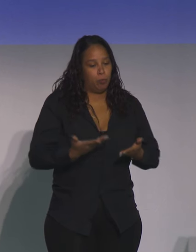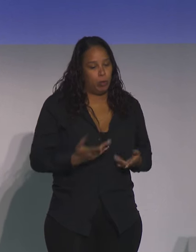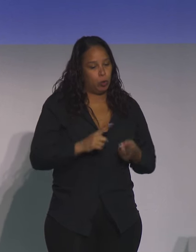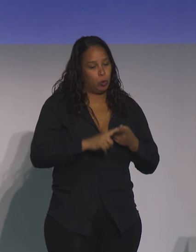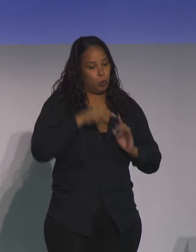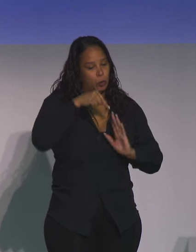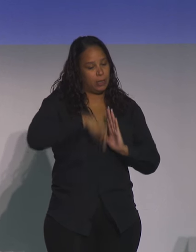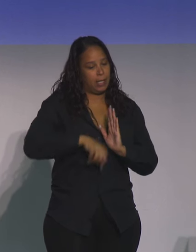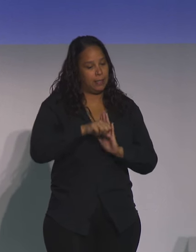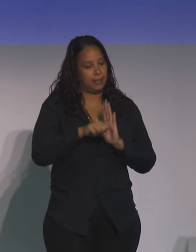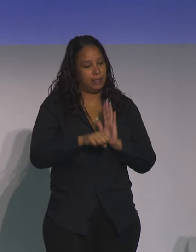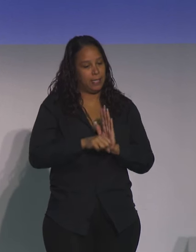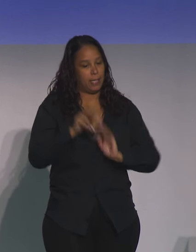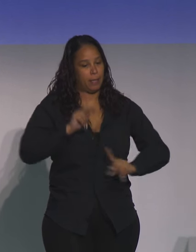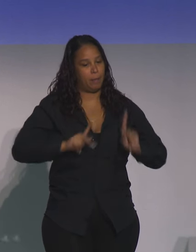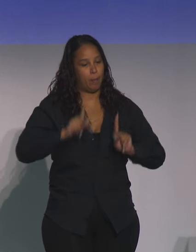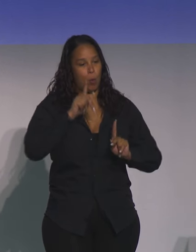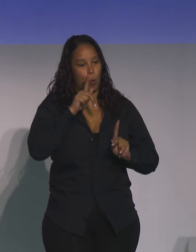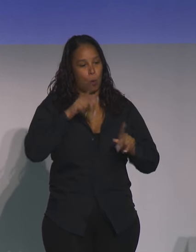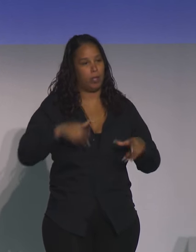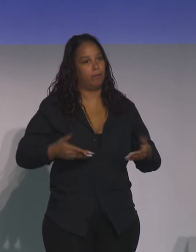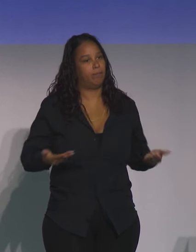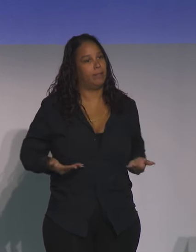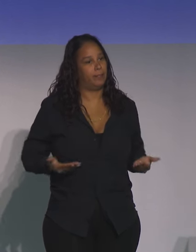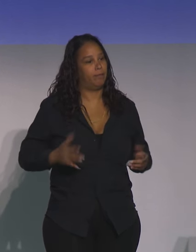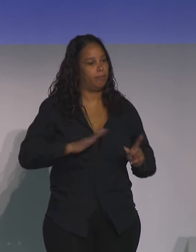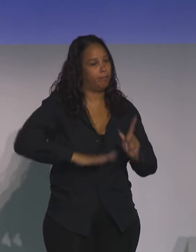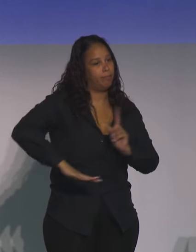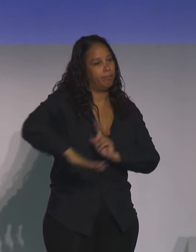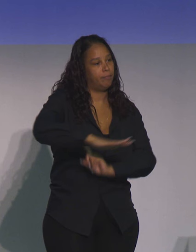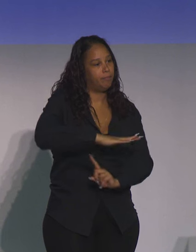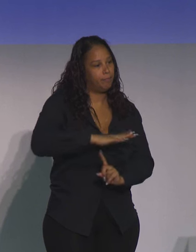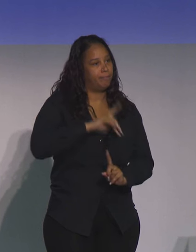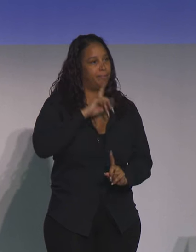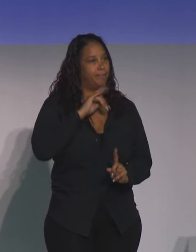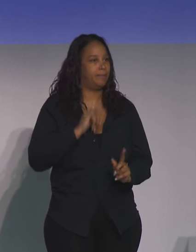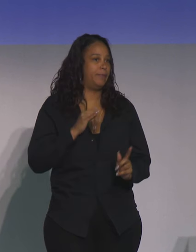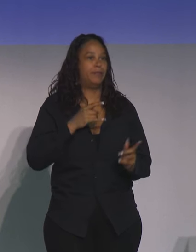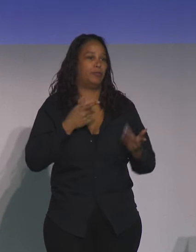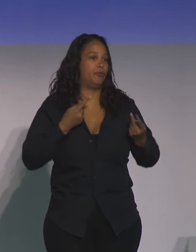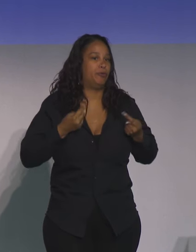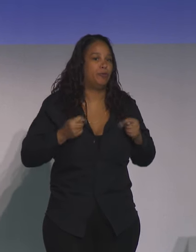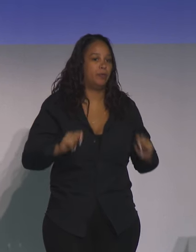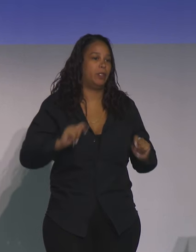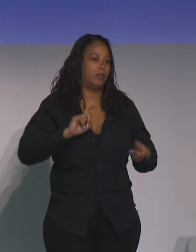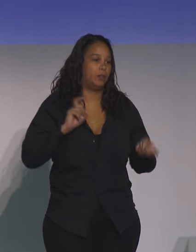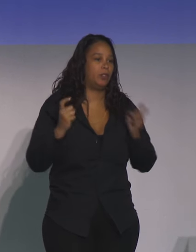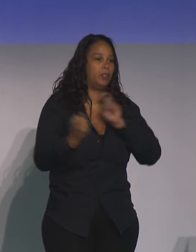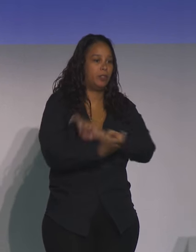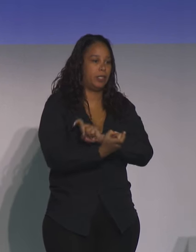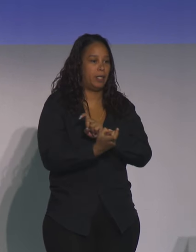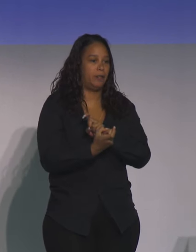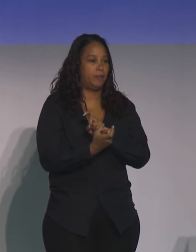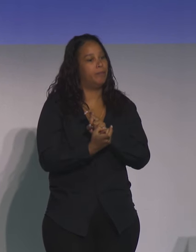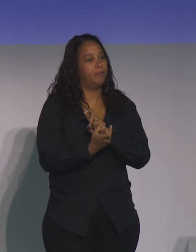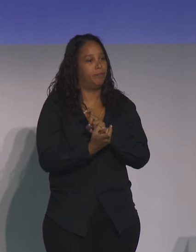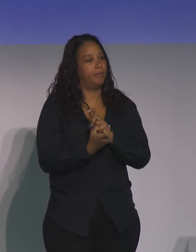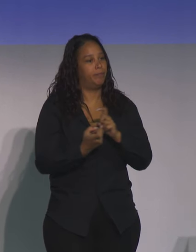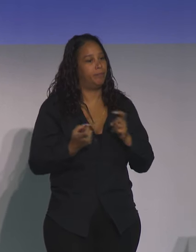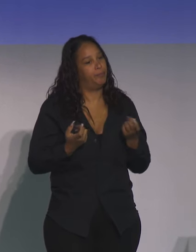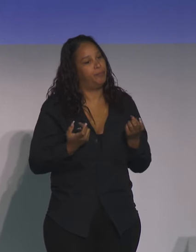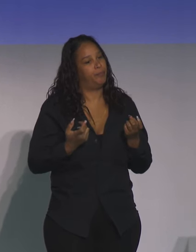folks who were in the arena, who were really trying to change the way the system operated,